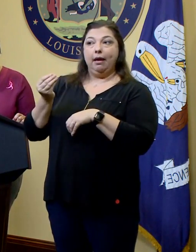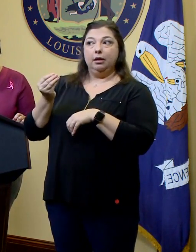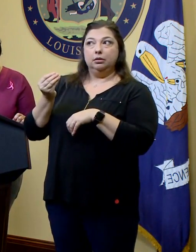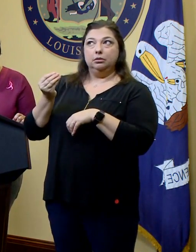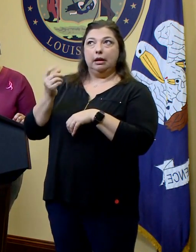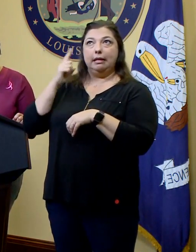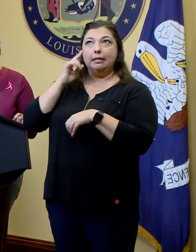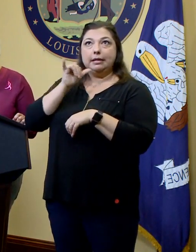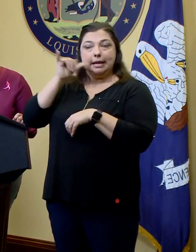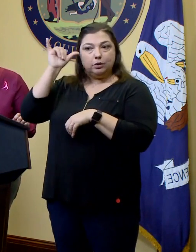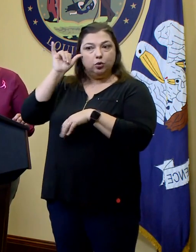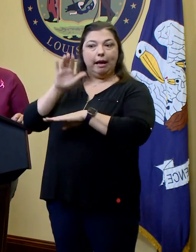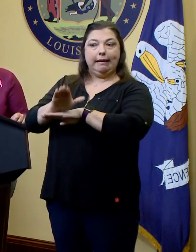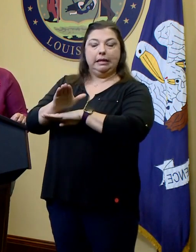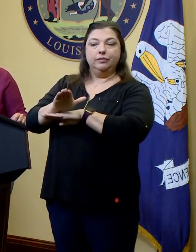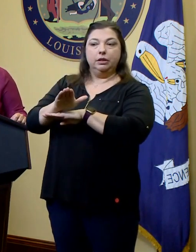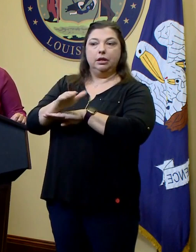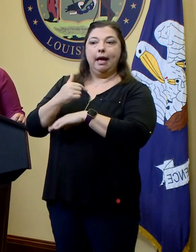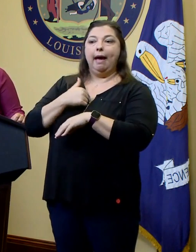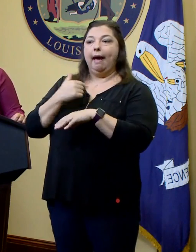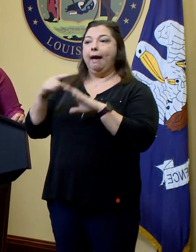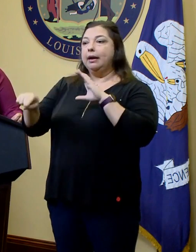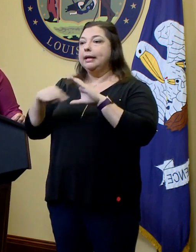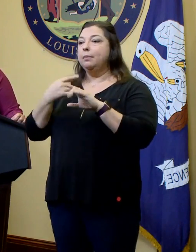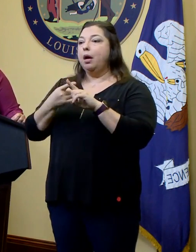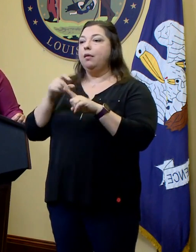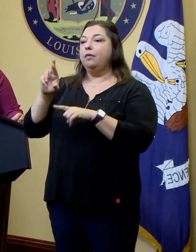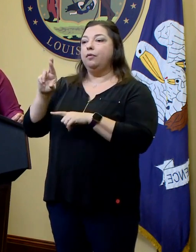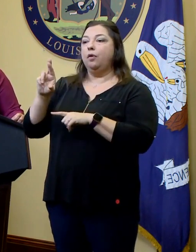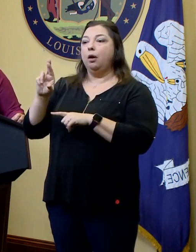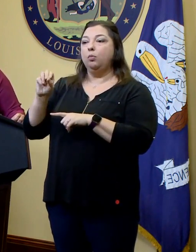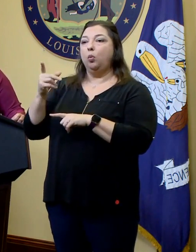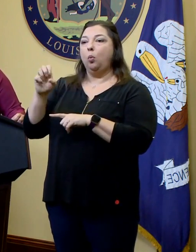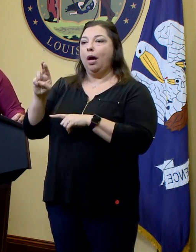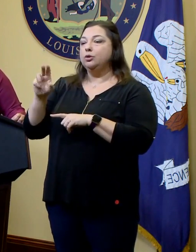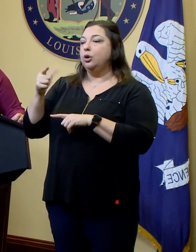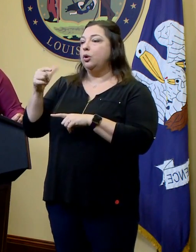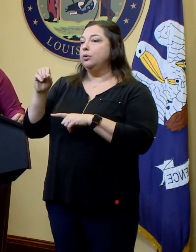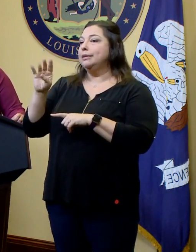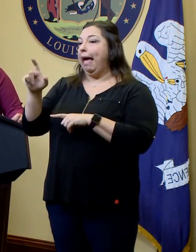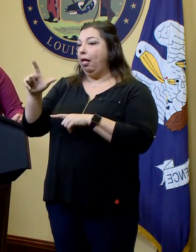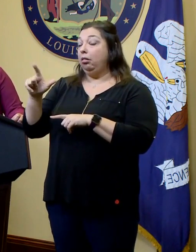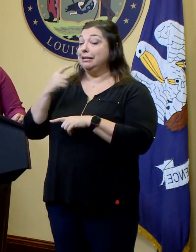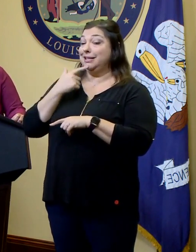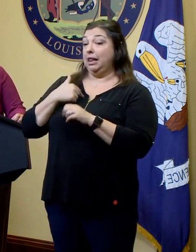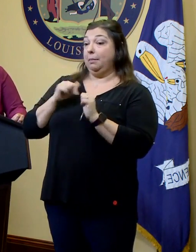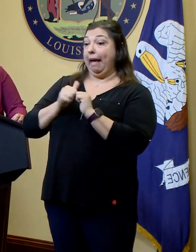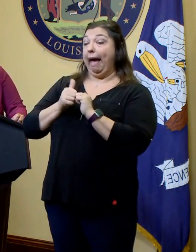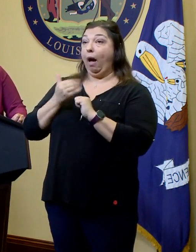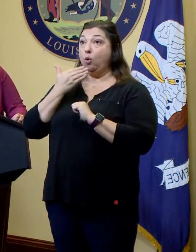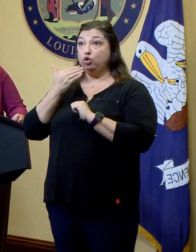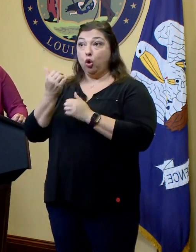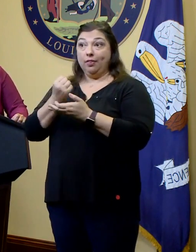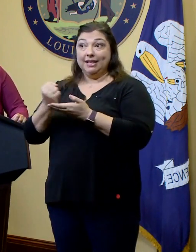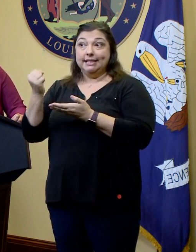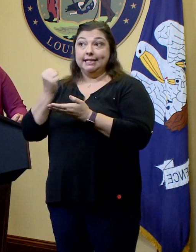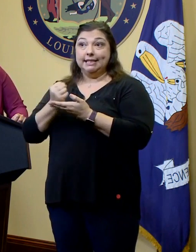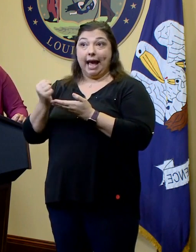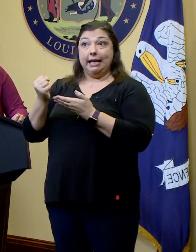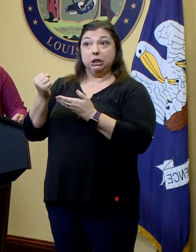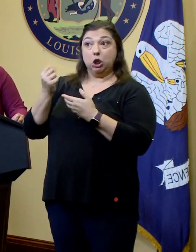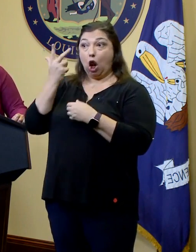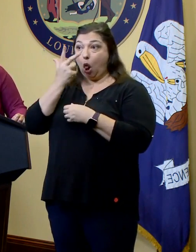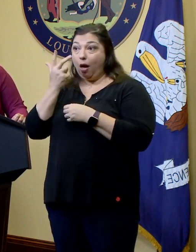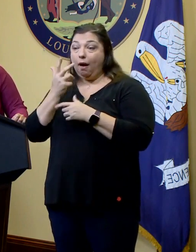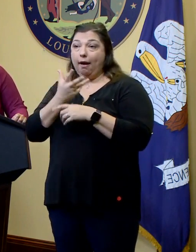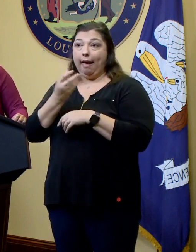yesterday evening, I got an email from Roger Godell telling me how good the Saints are and how